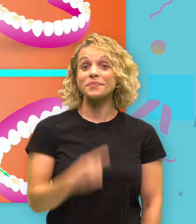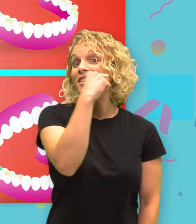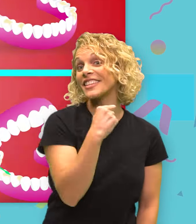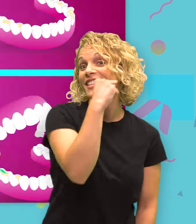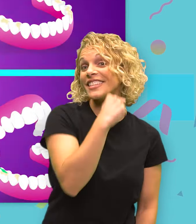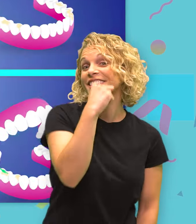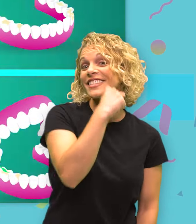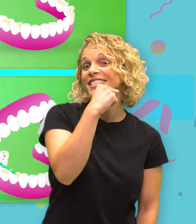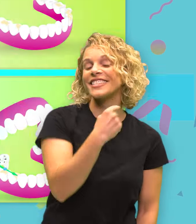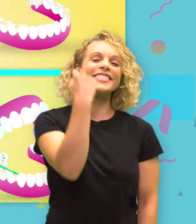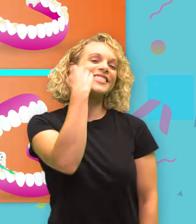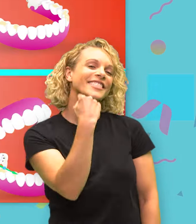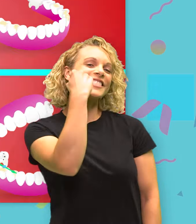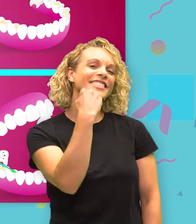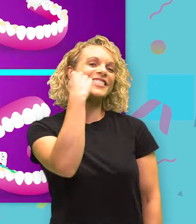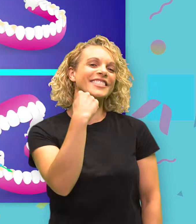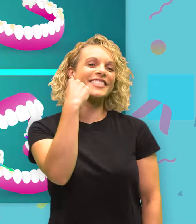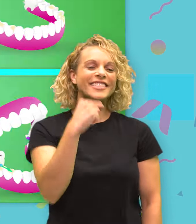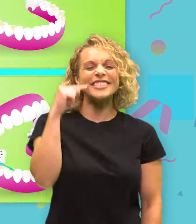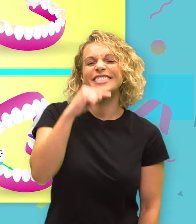Circles on all sides of your teeth.